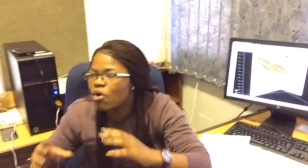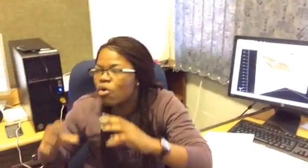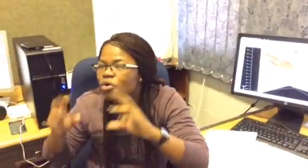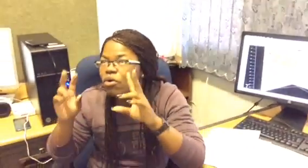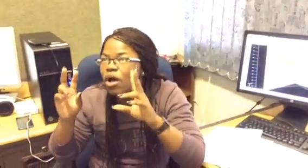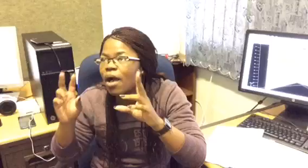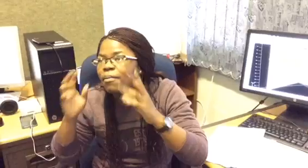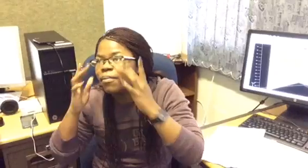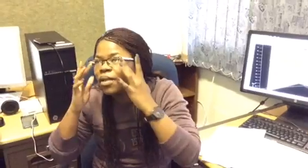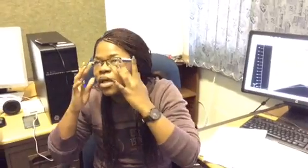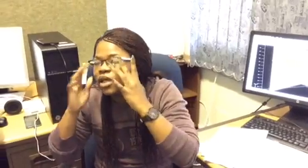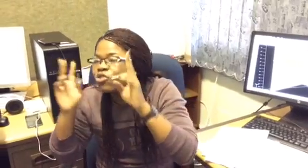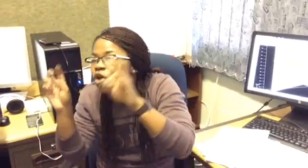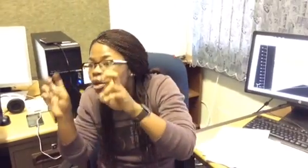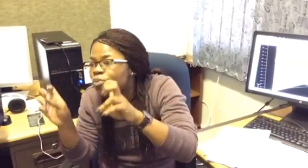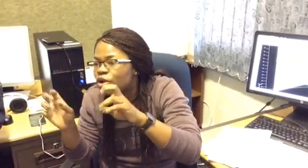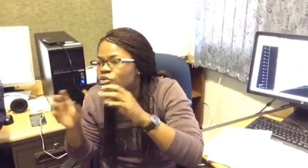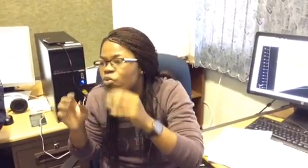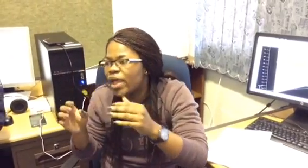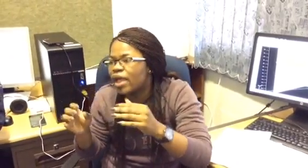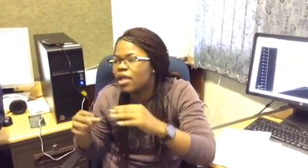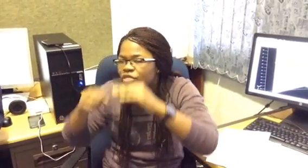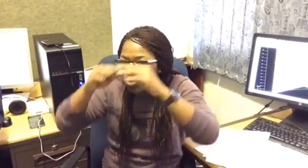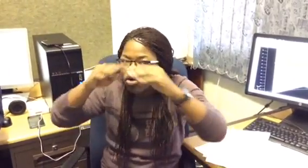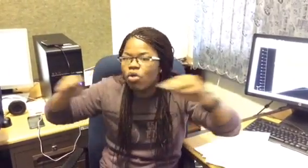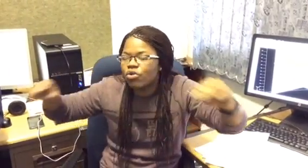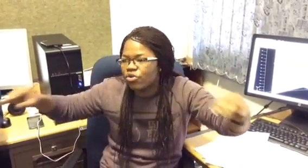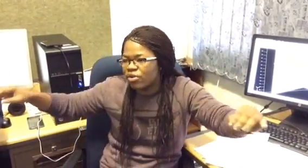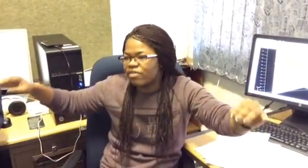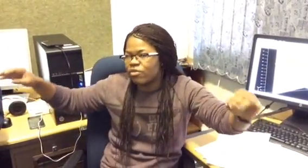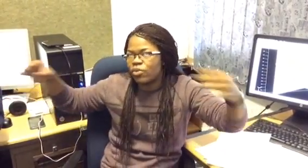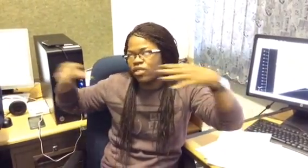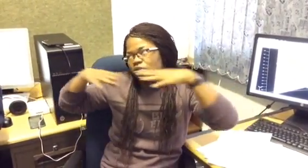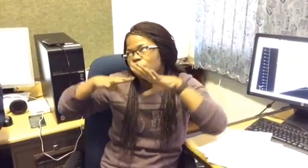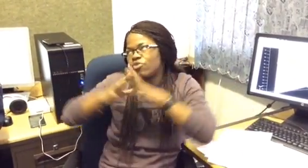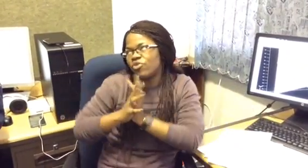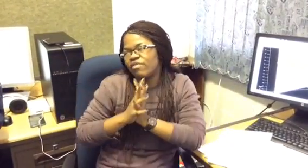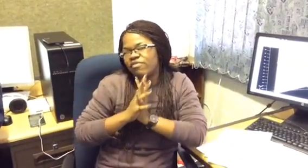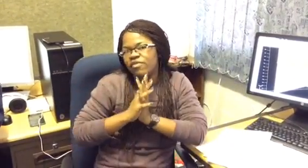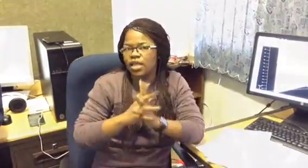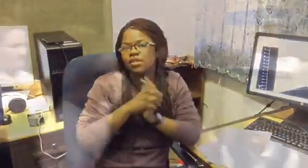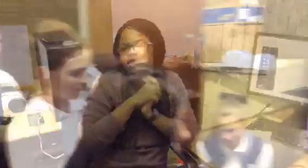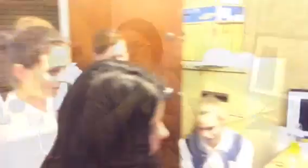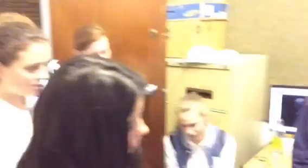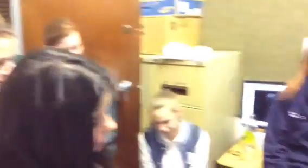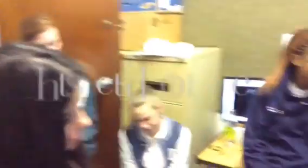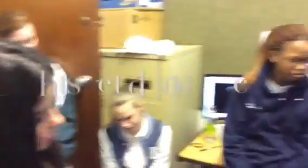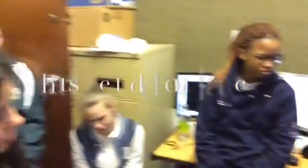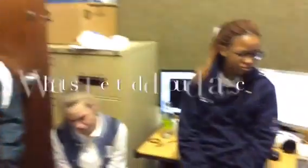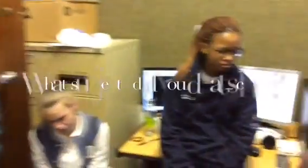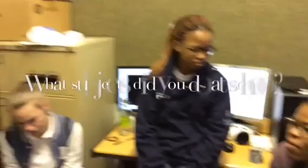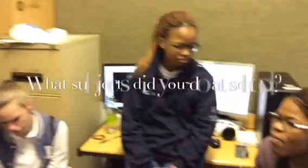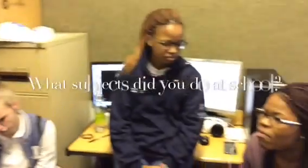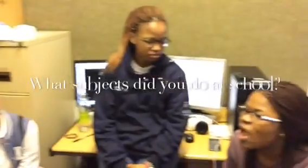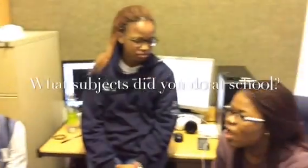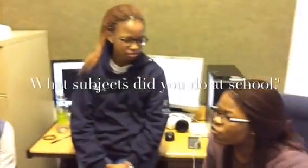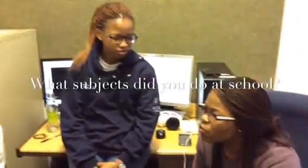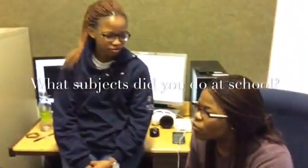or um interpret where the gold reef where the gold reef is we were in high school